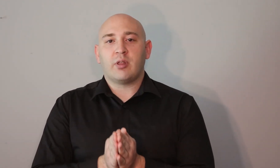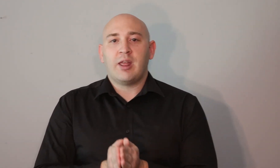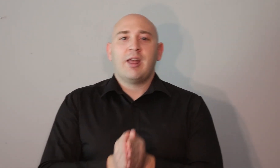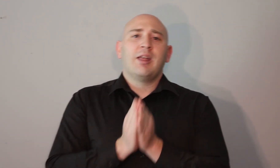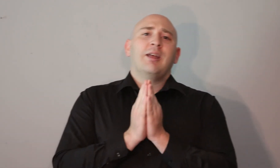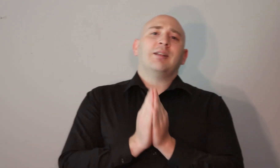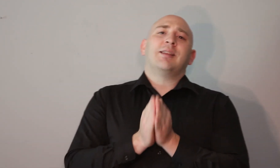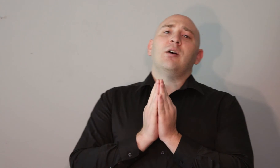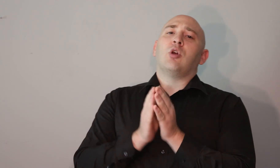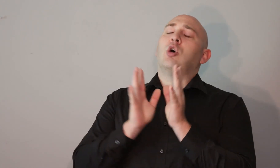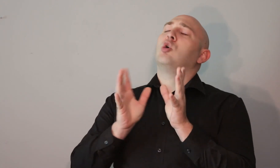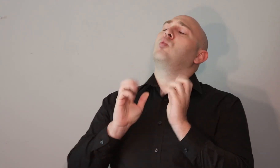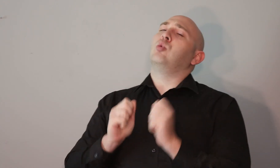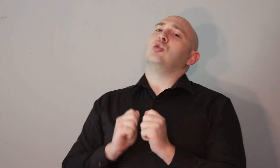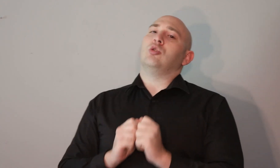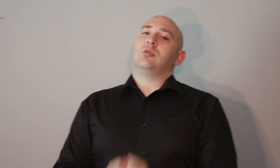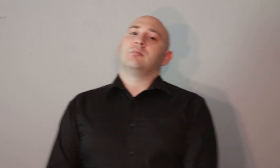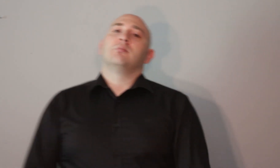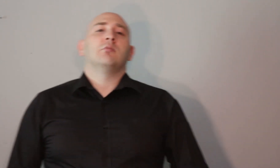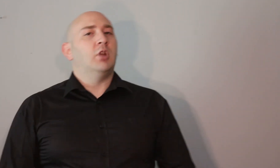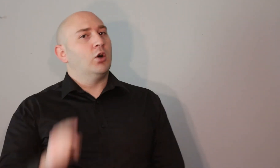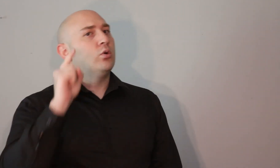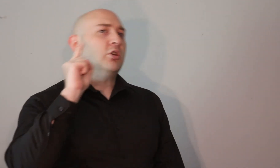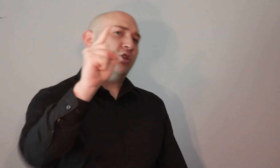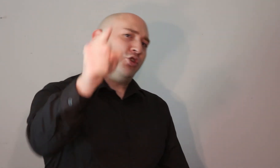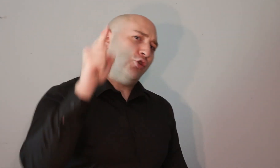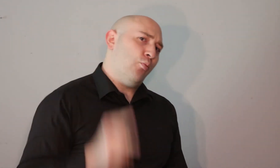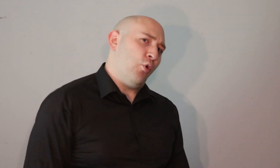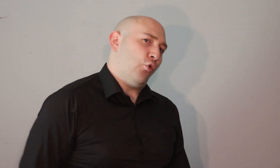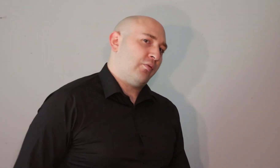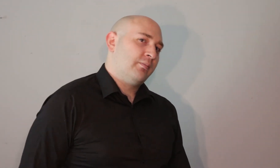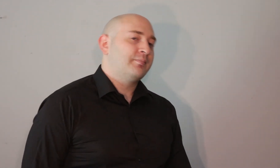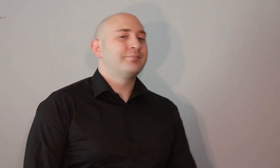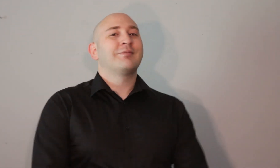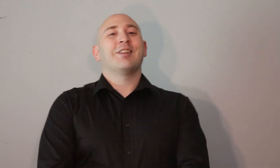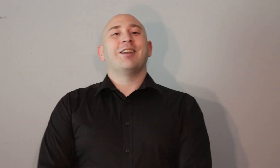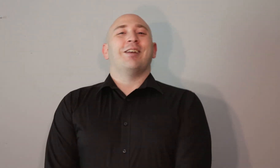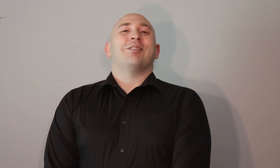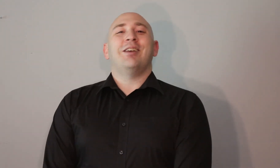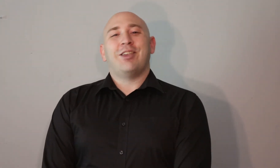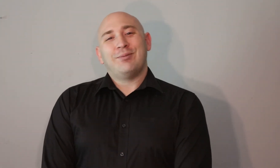and tell the whole world, no, you move. Thank you.